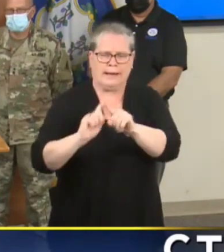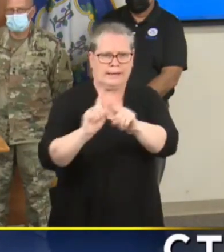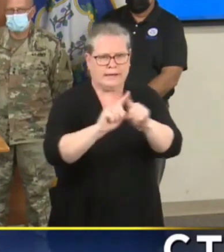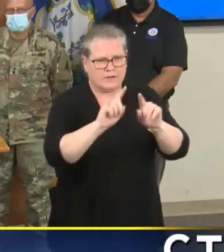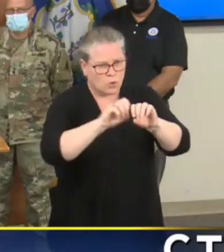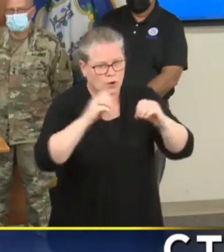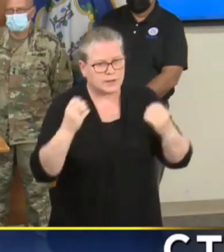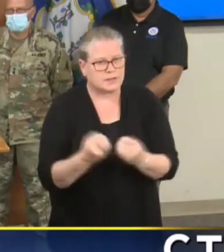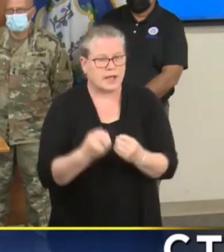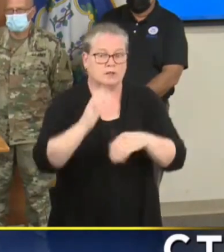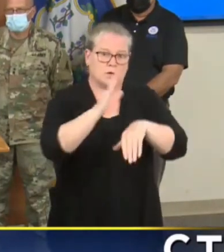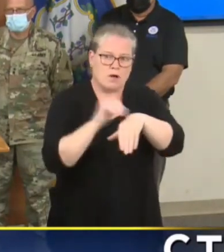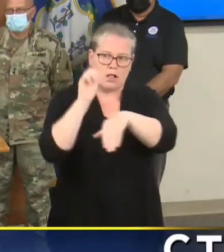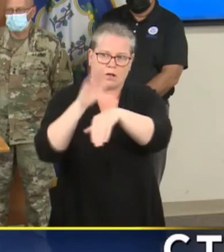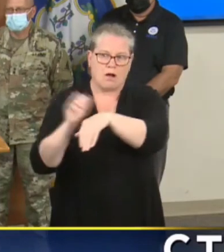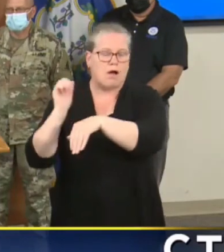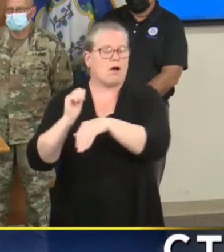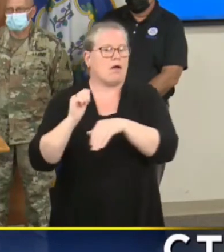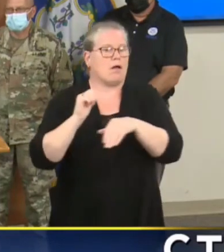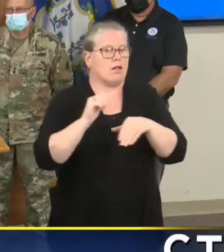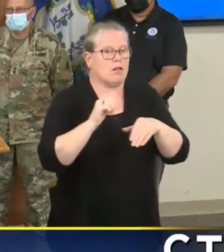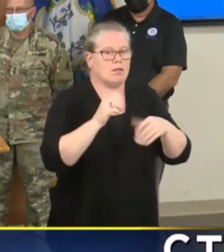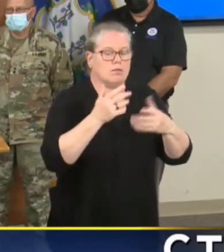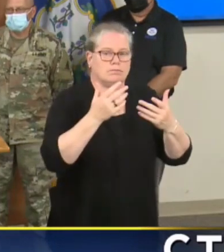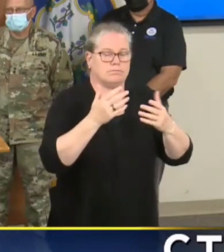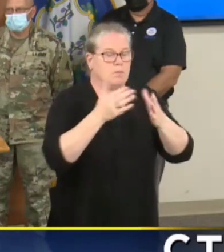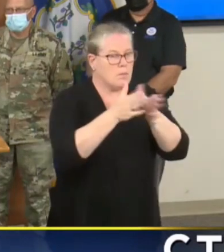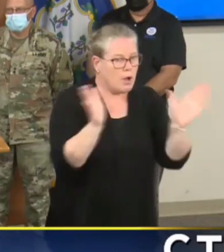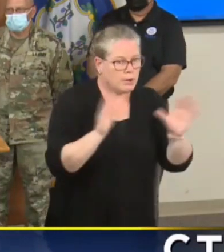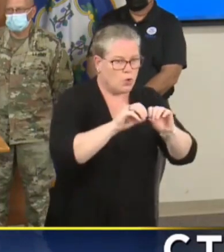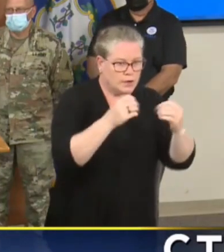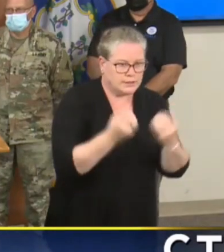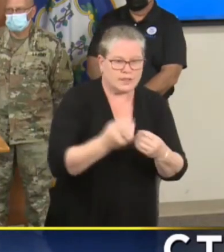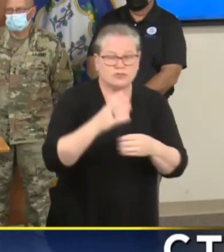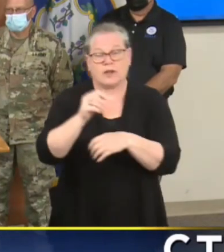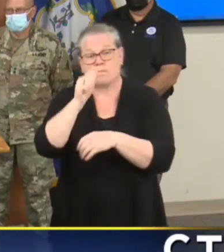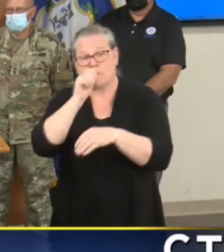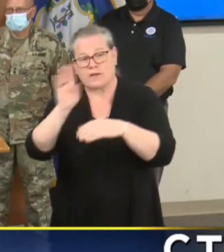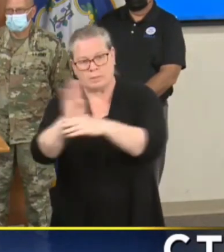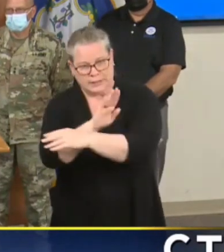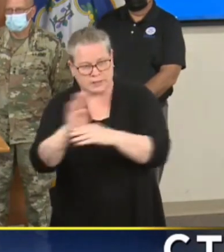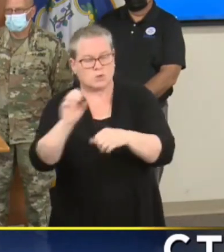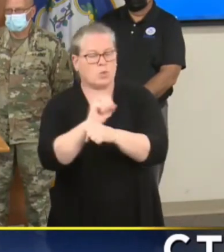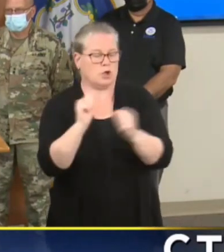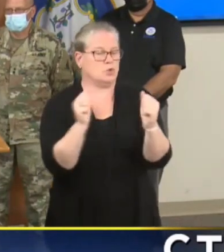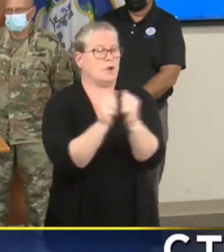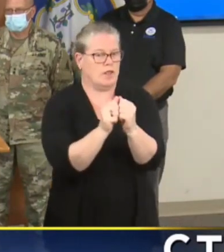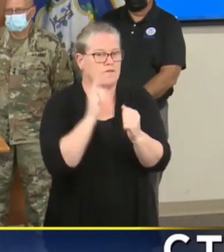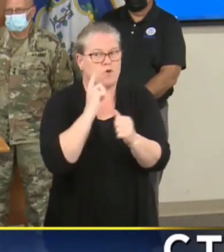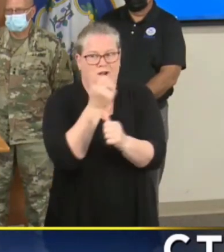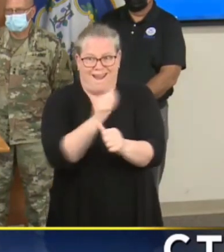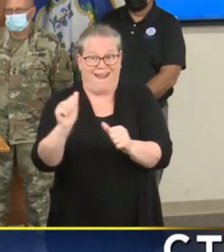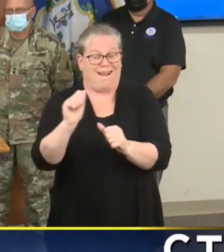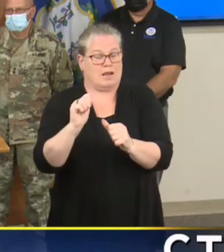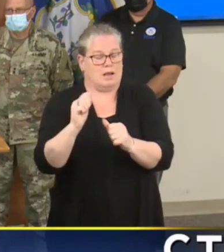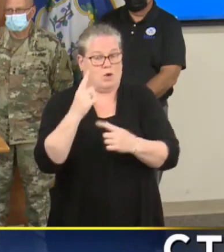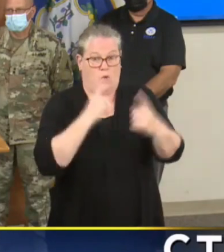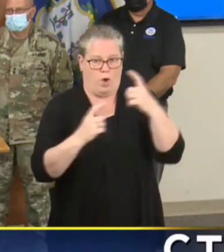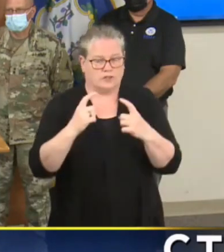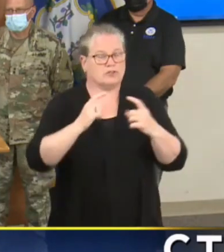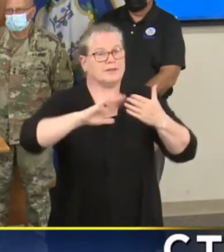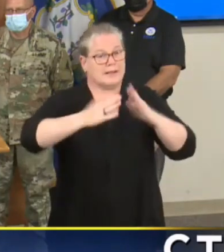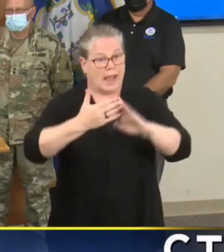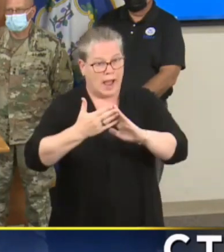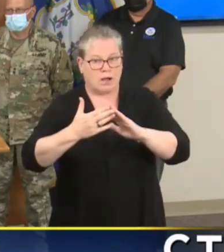both public and sector and private sector working together to help to answer any requests that come in from municipalities. And we